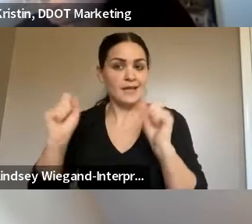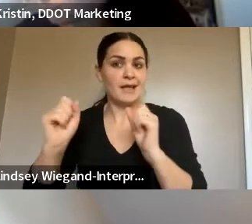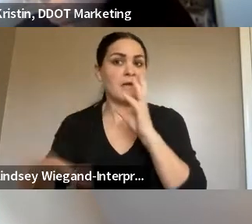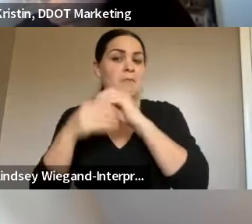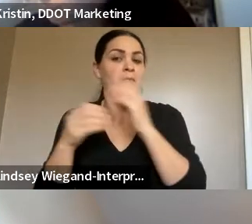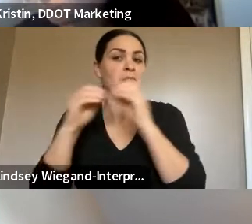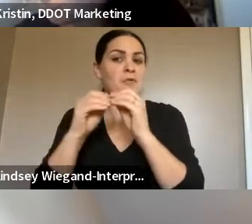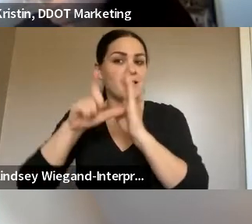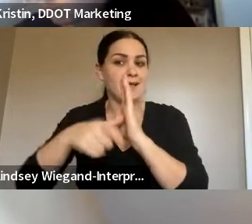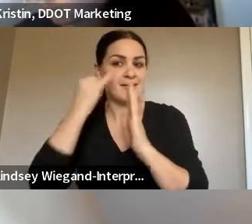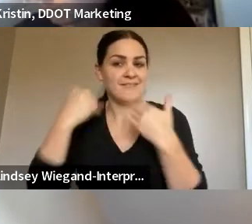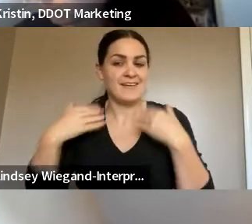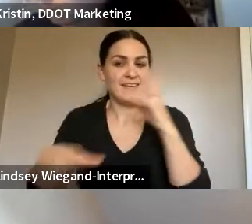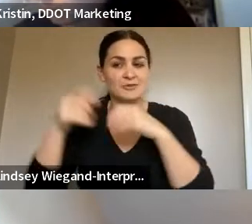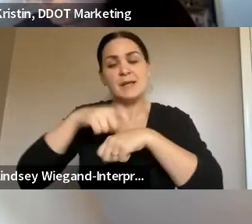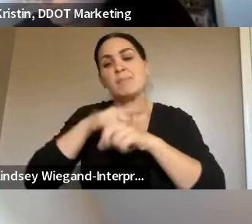you again.